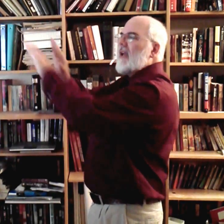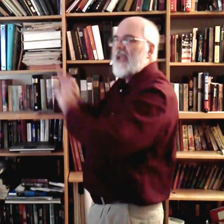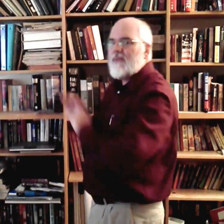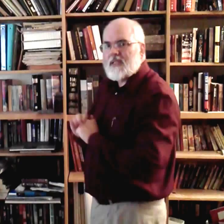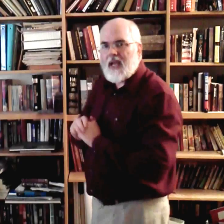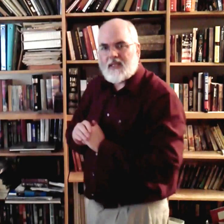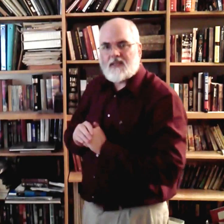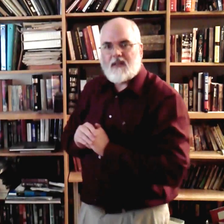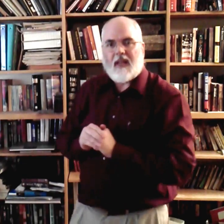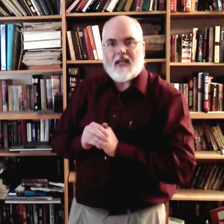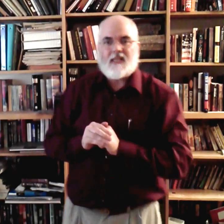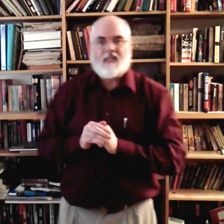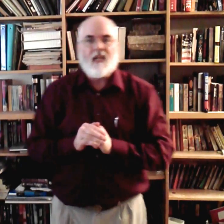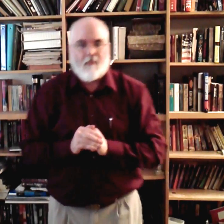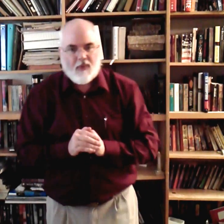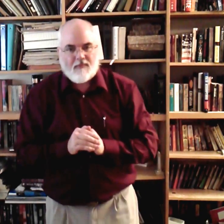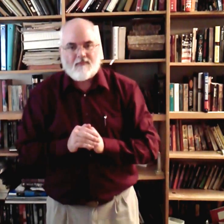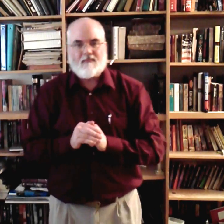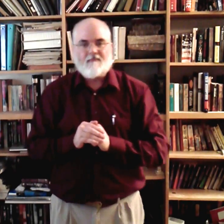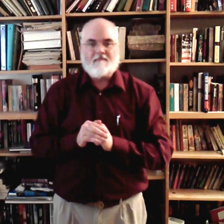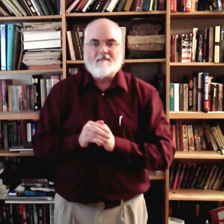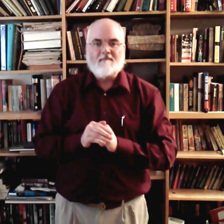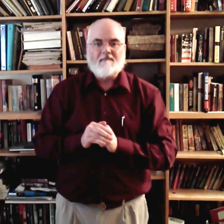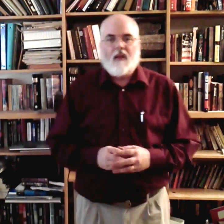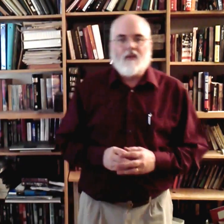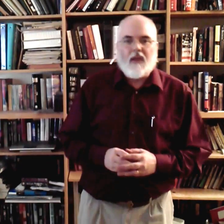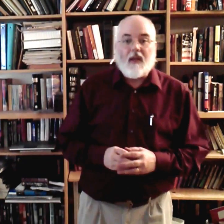emphasize that it's steep. Okay?